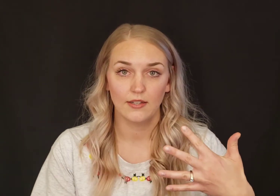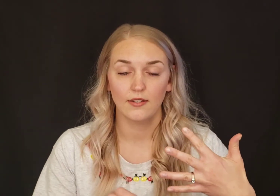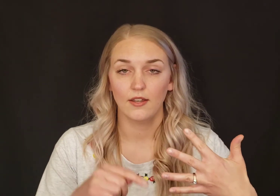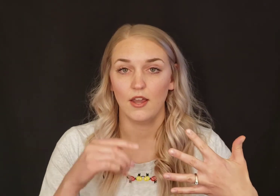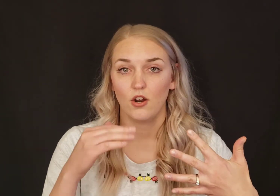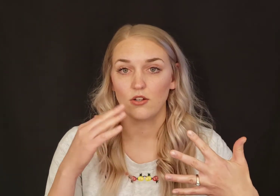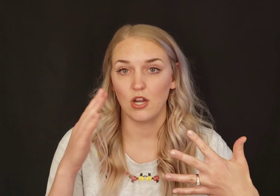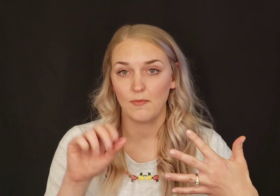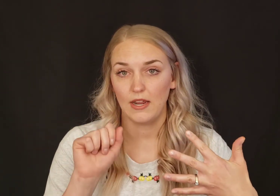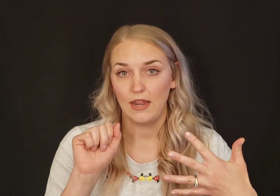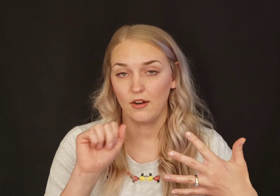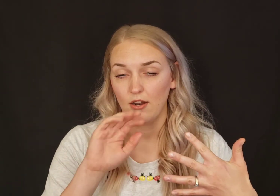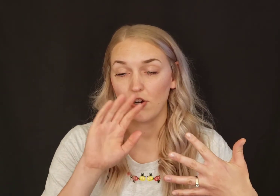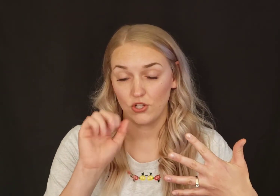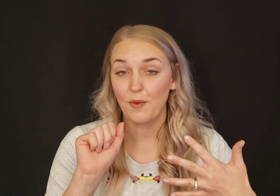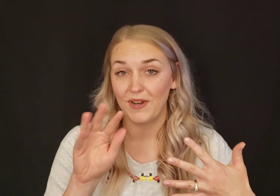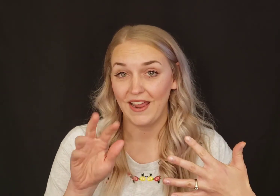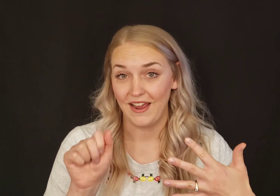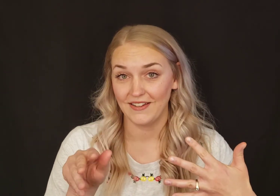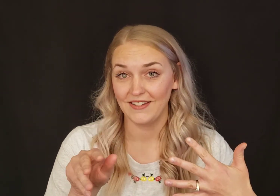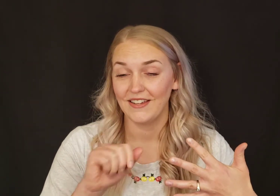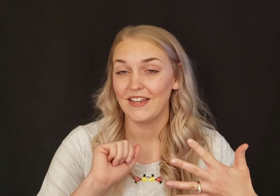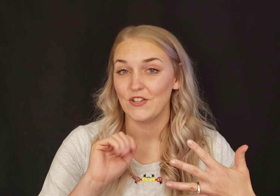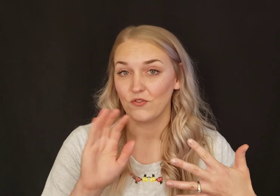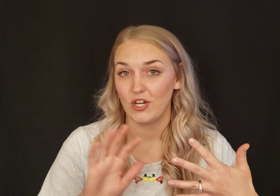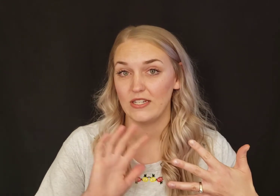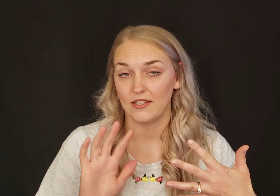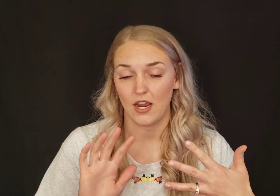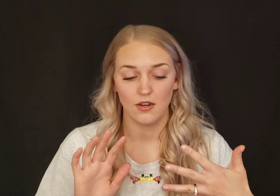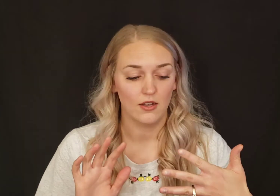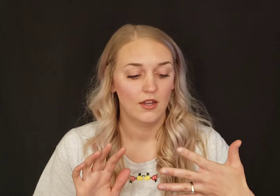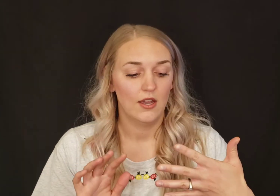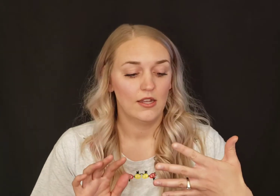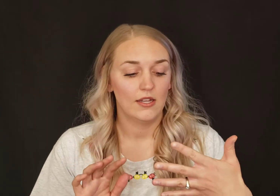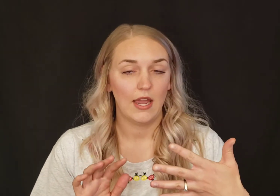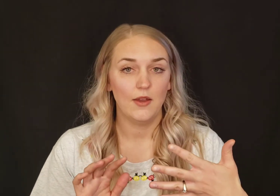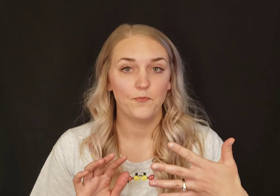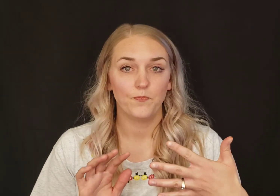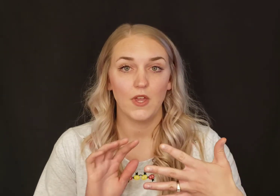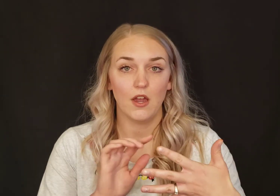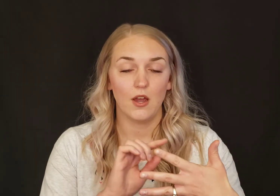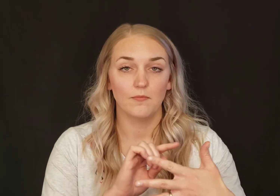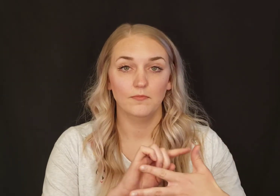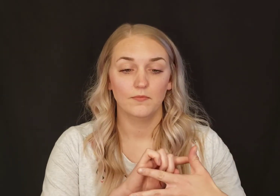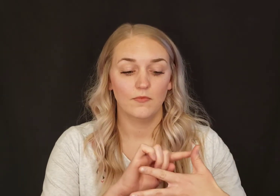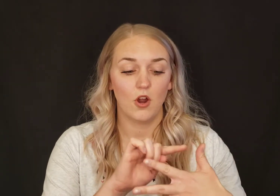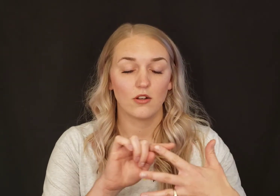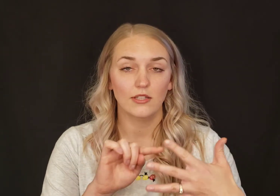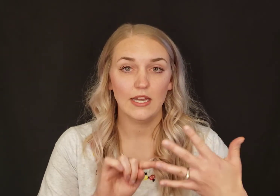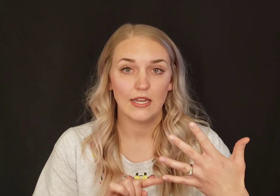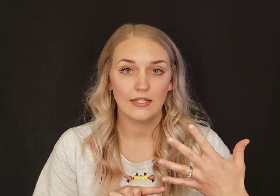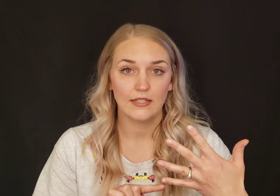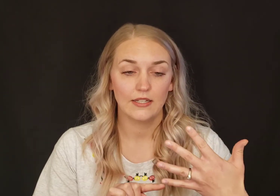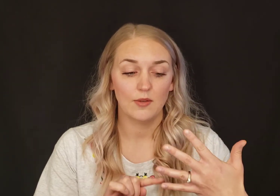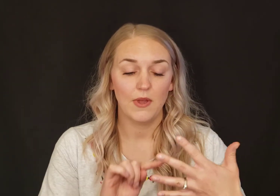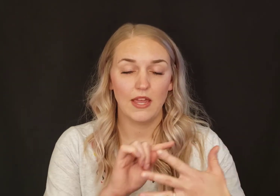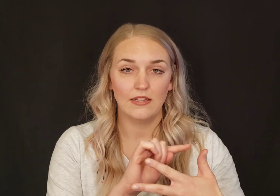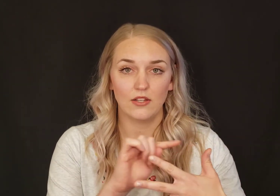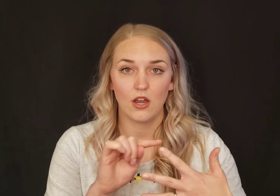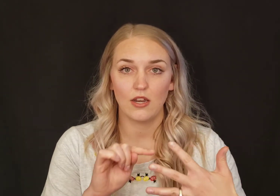and our dominant, our dominant hand is free to sign. Okay, our list depends on